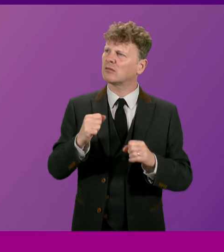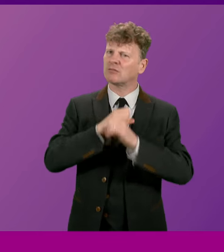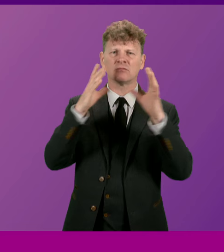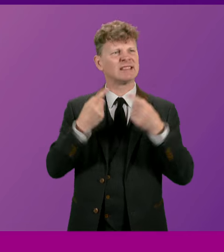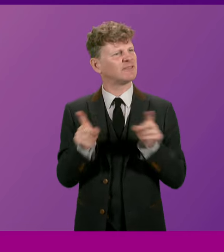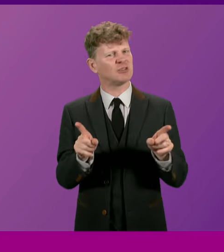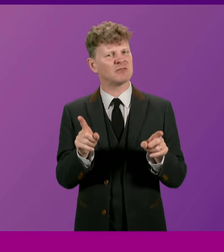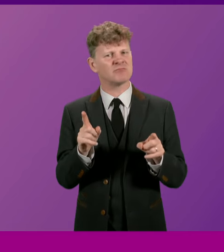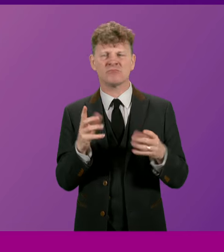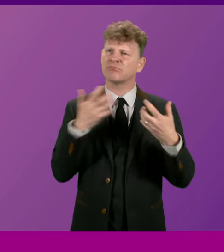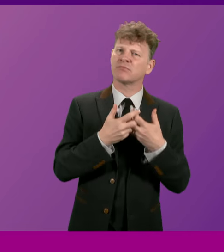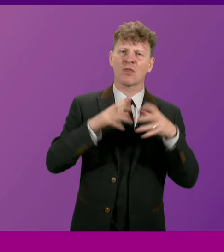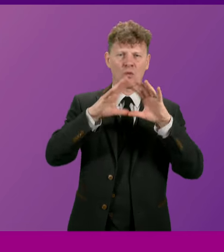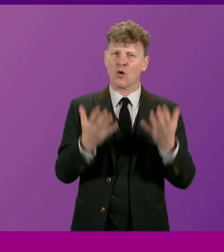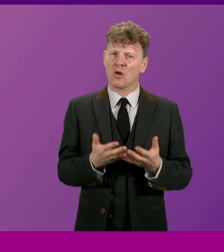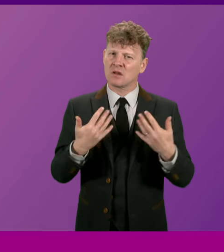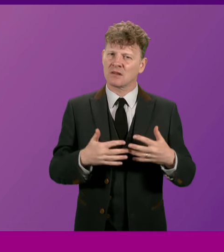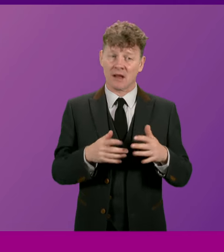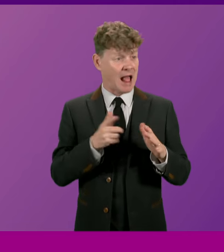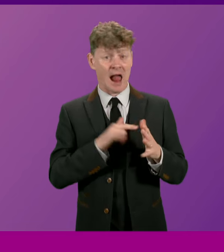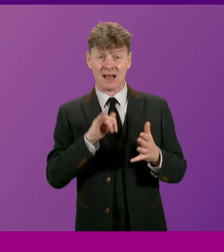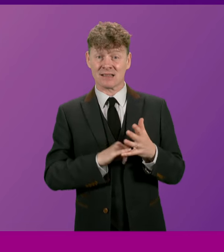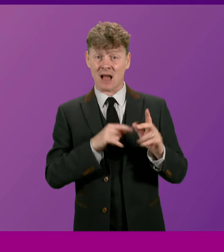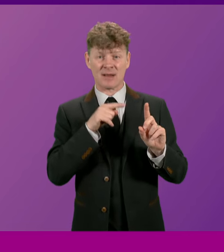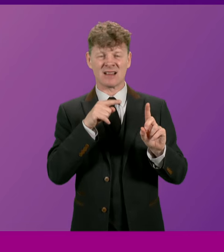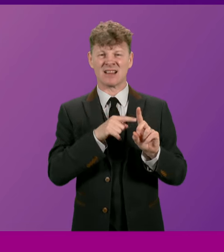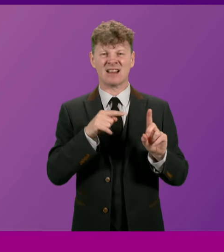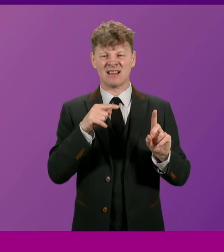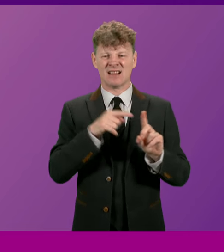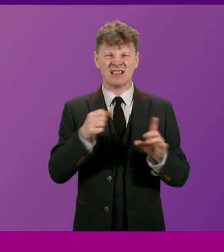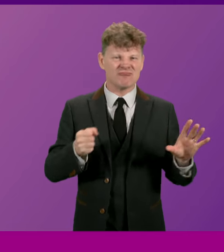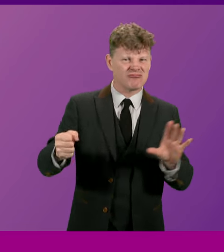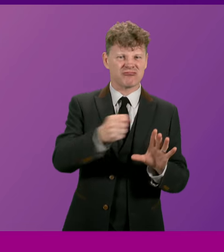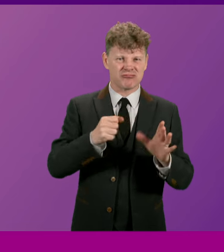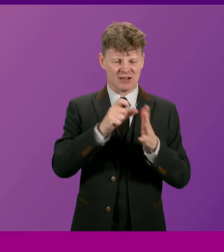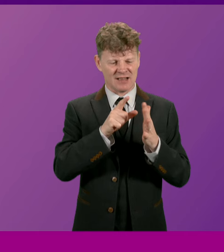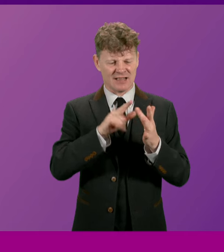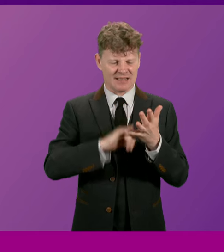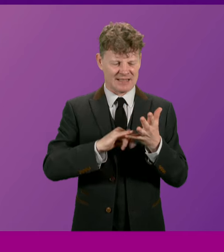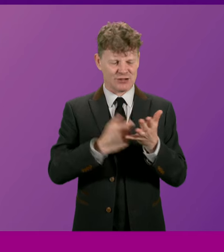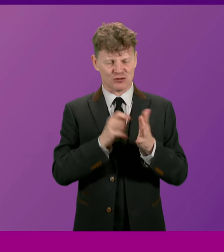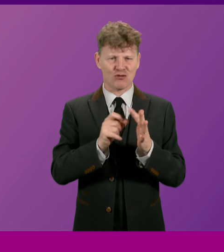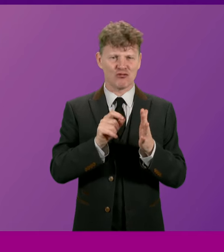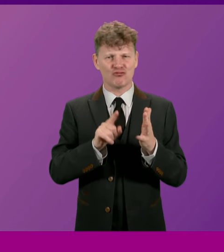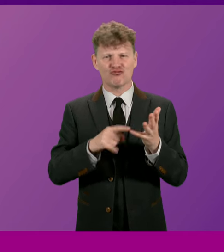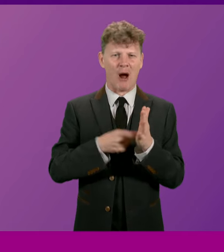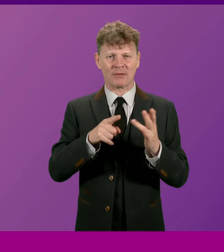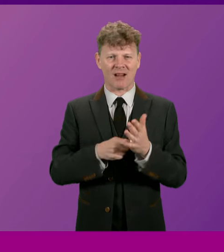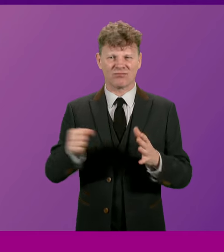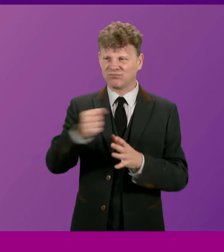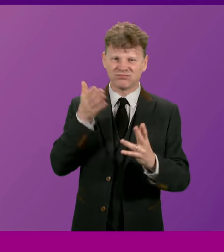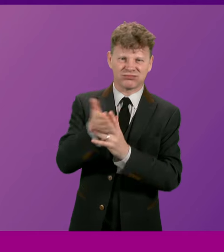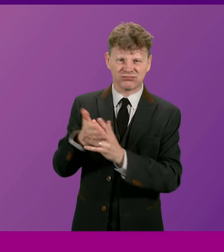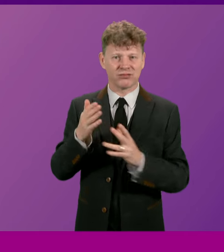differently. Alex Salmond was an unapologetic disruptor and a formidable opponent for any